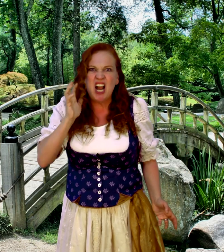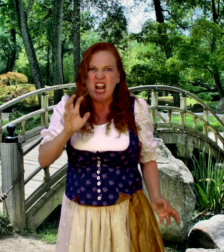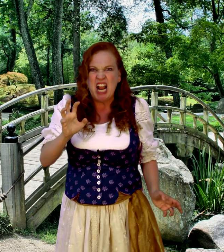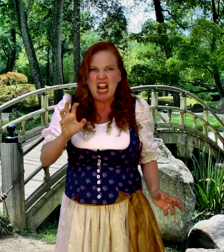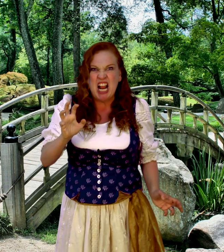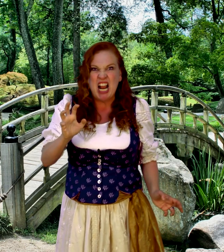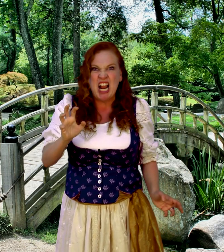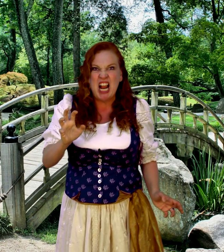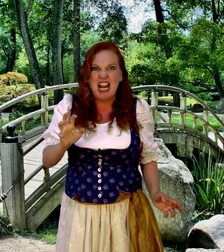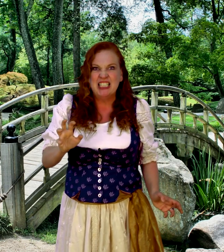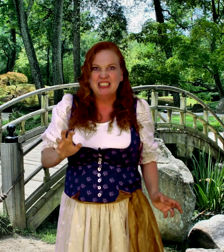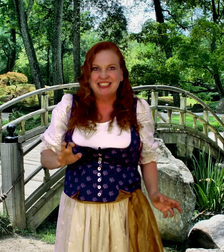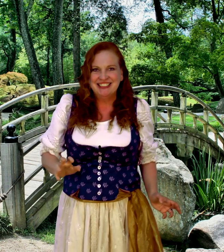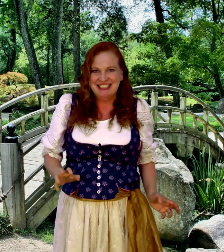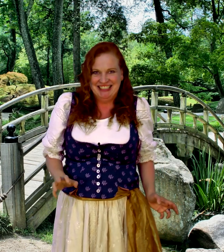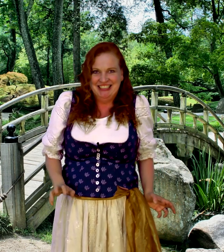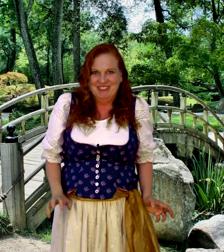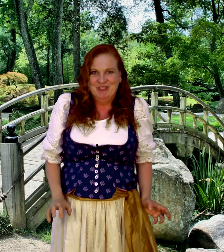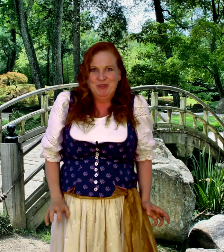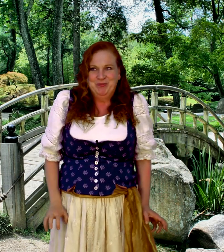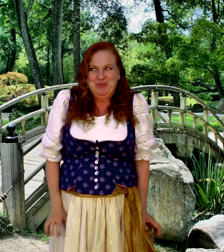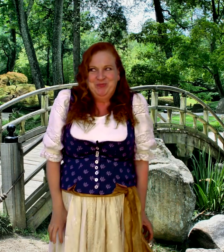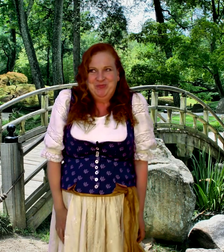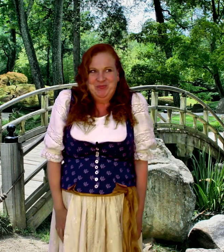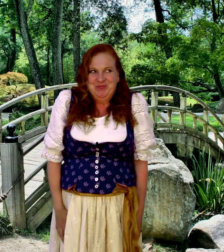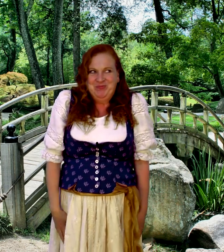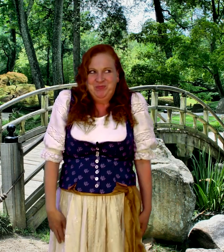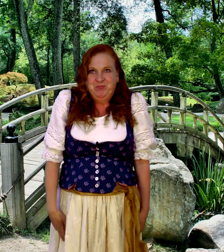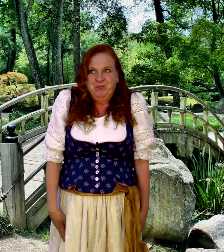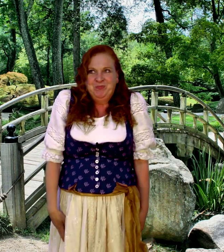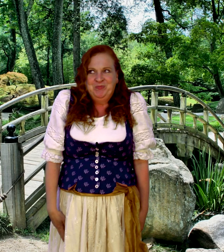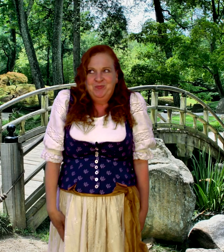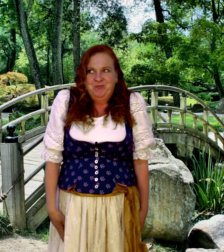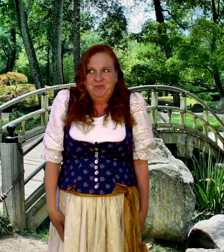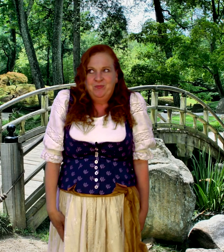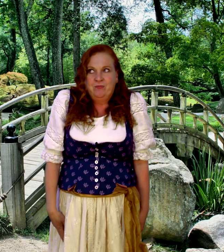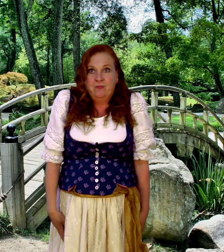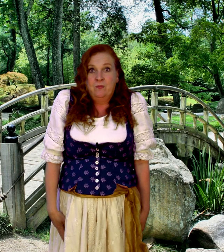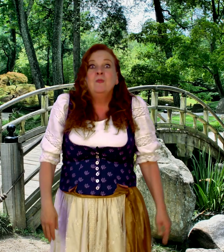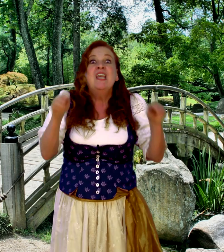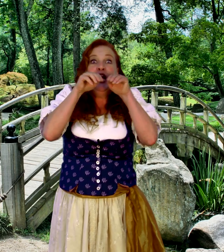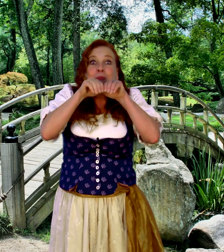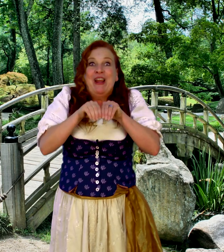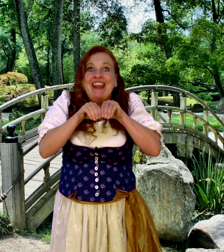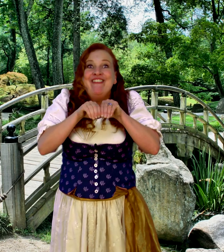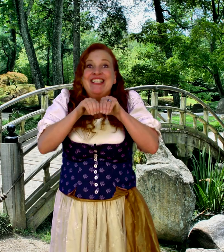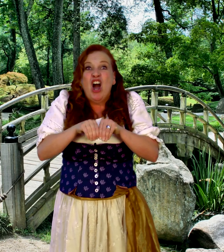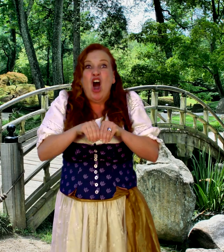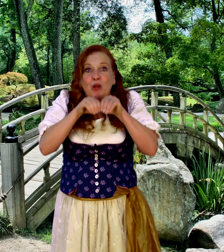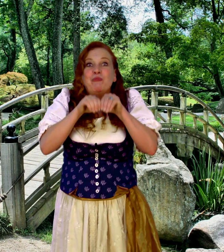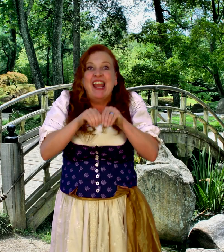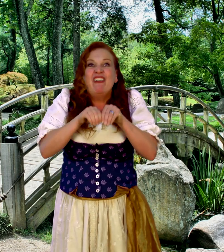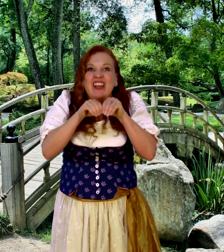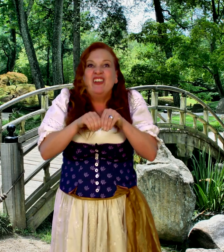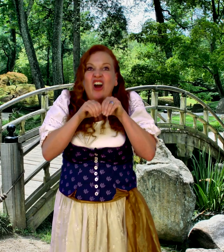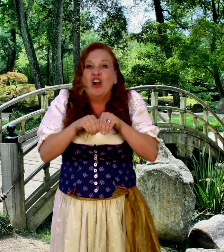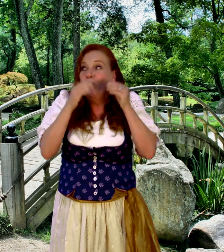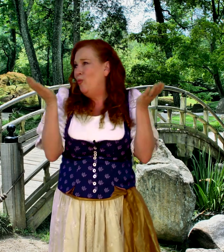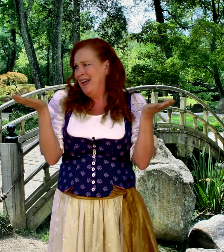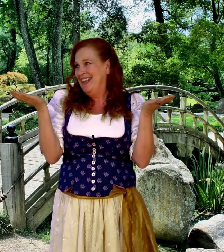-pa-pa-pa-pa. Prairie Dog, Prairie Dog what